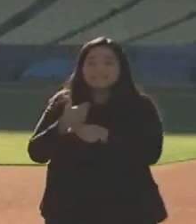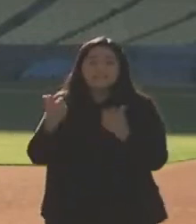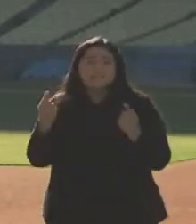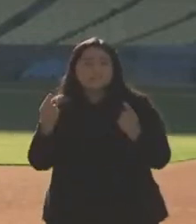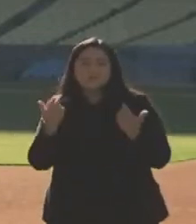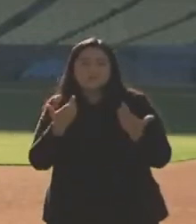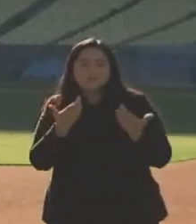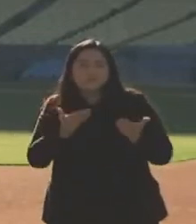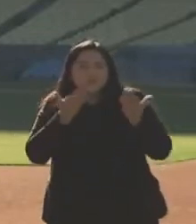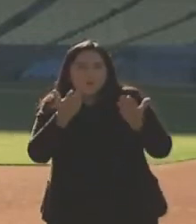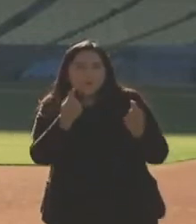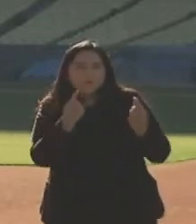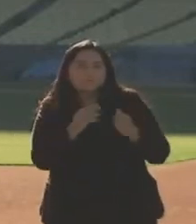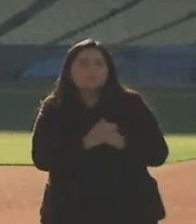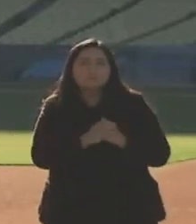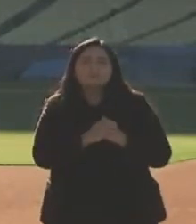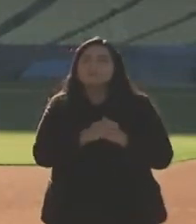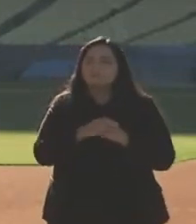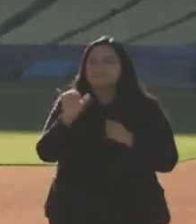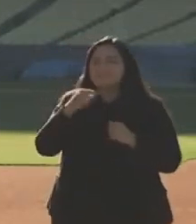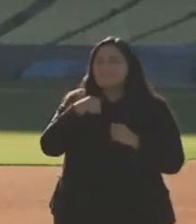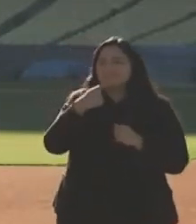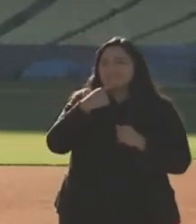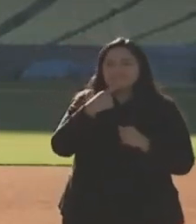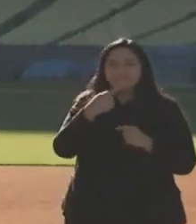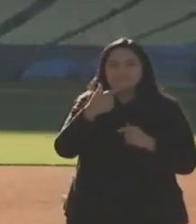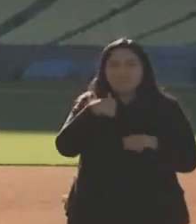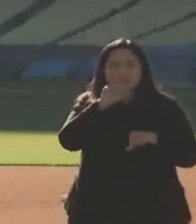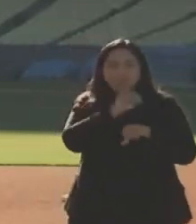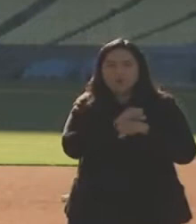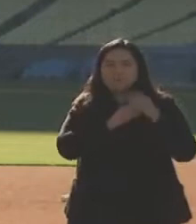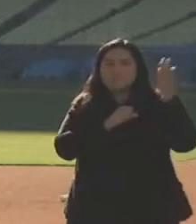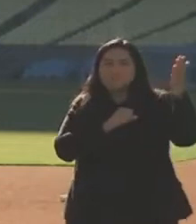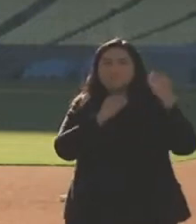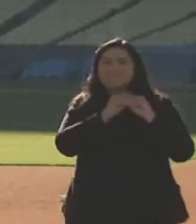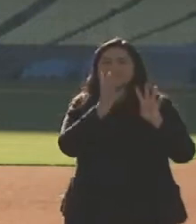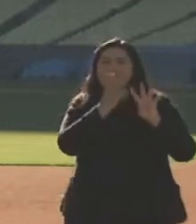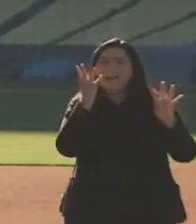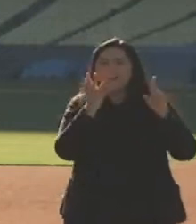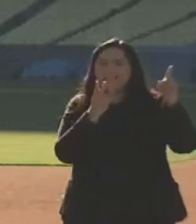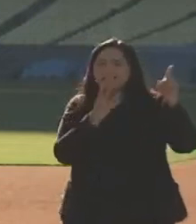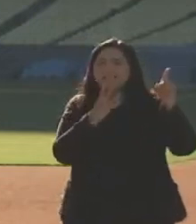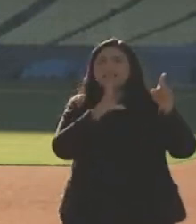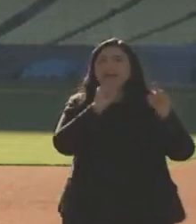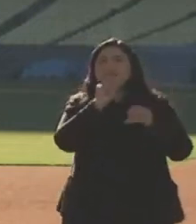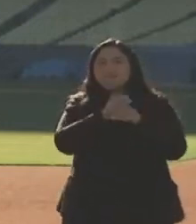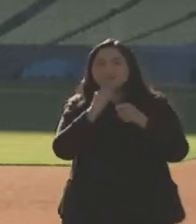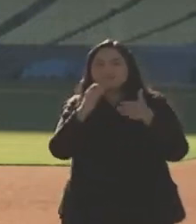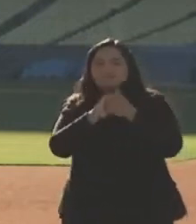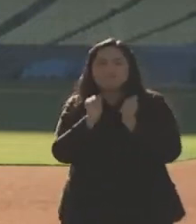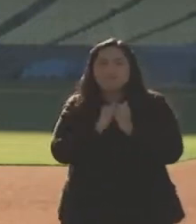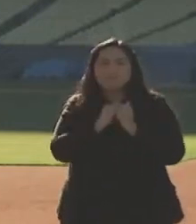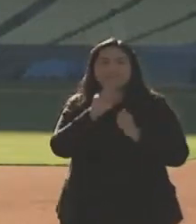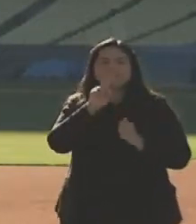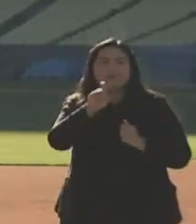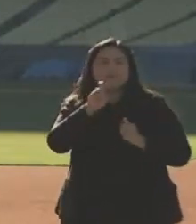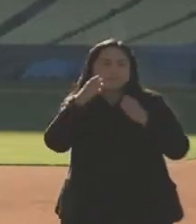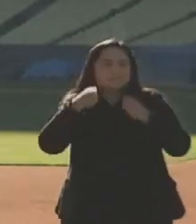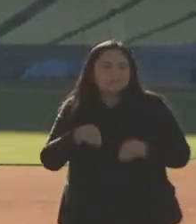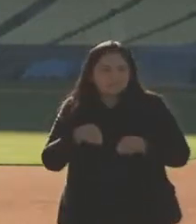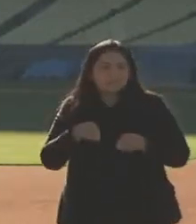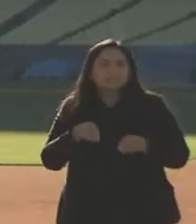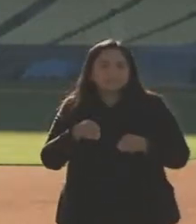was, as I mentioned, I worked the line coming in, I worked with the pharmacist and I did a bottle myself. So